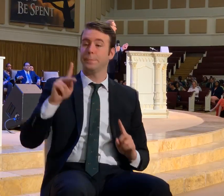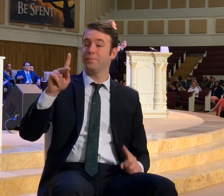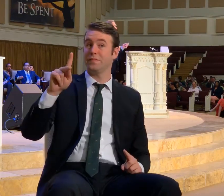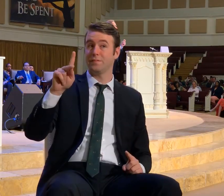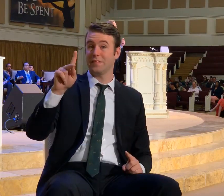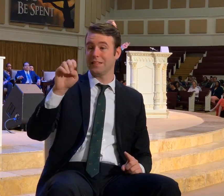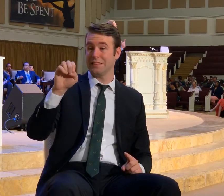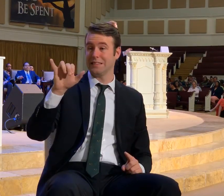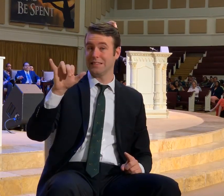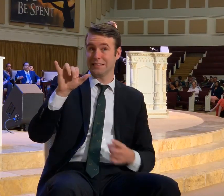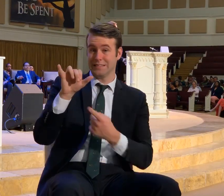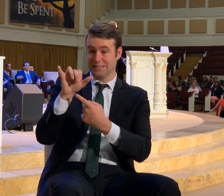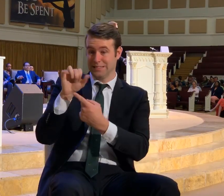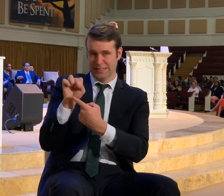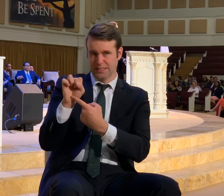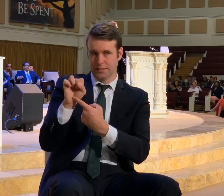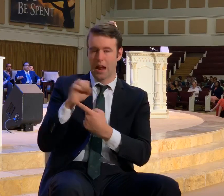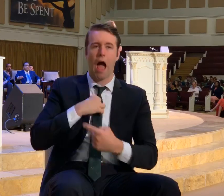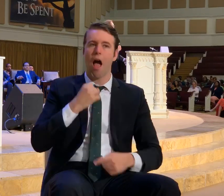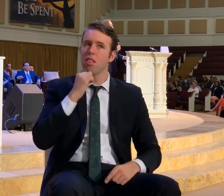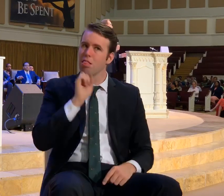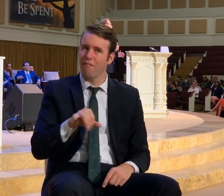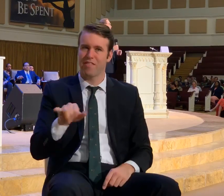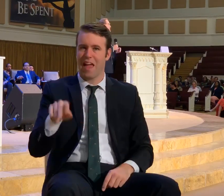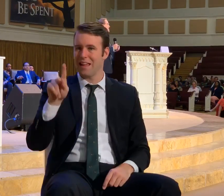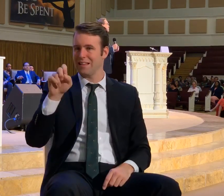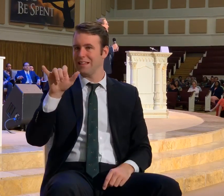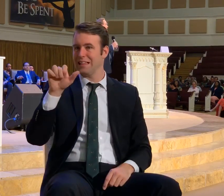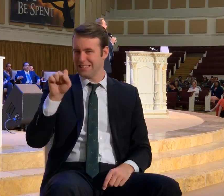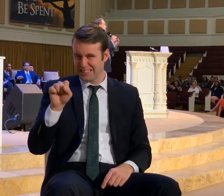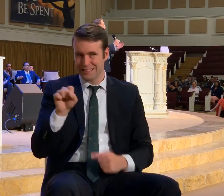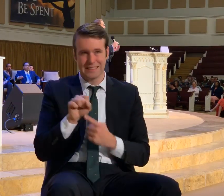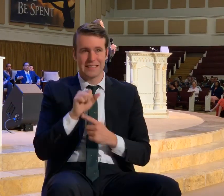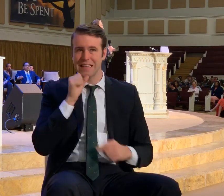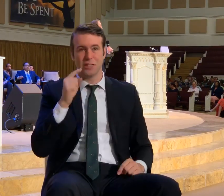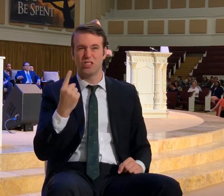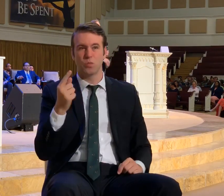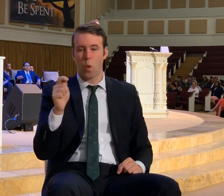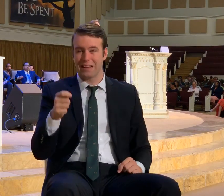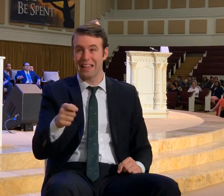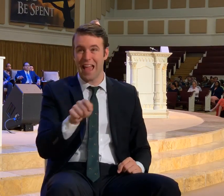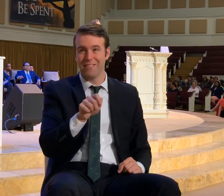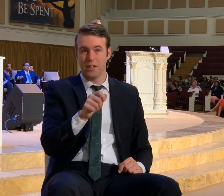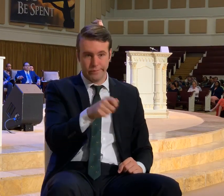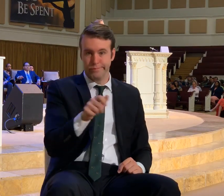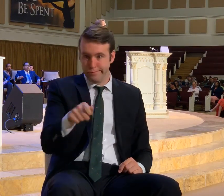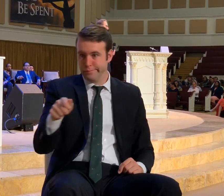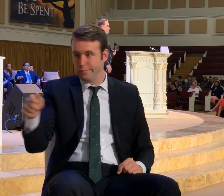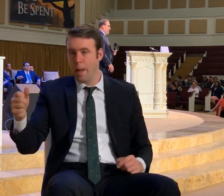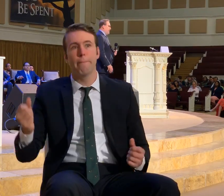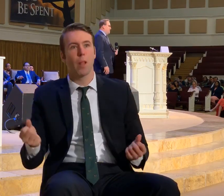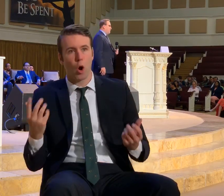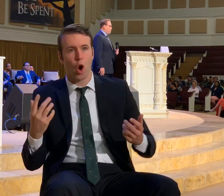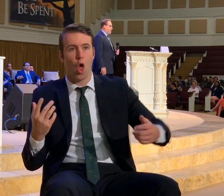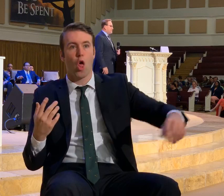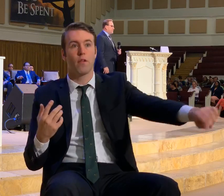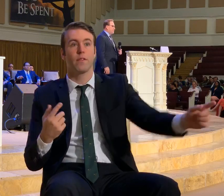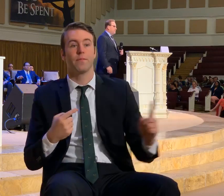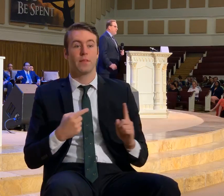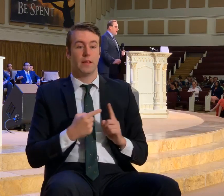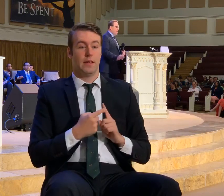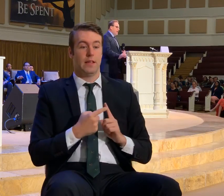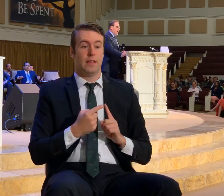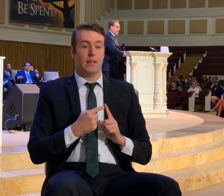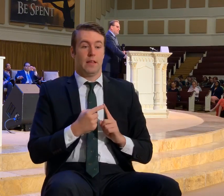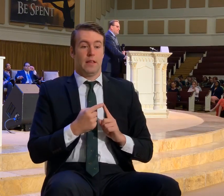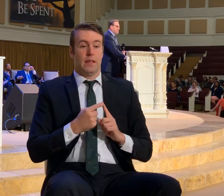plural. It's not one key. And so that means when I look at his words that he penned or preached